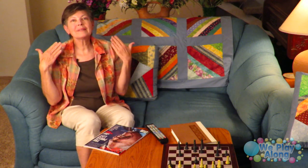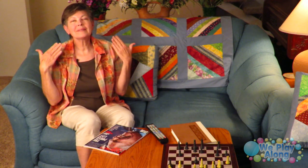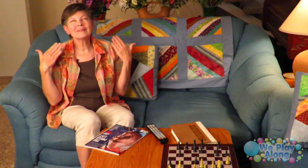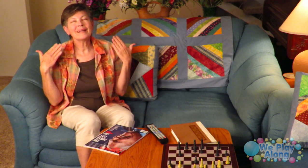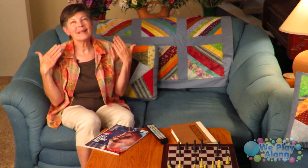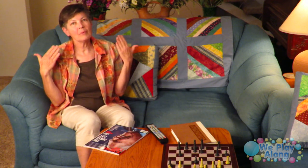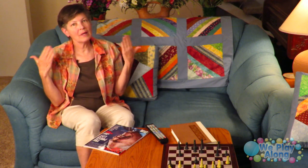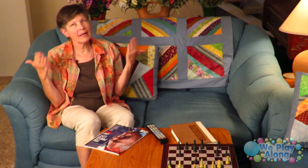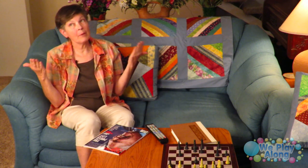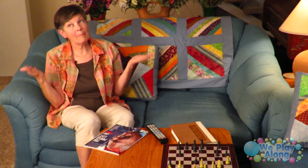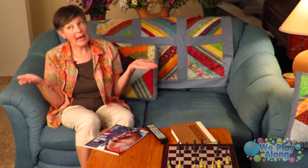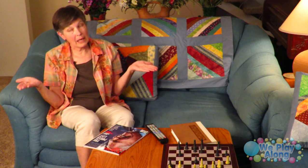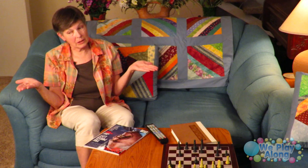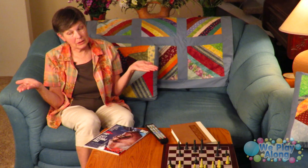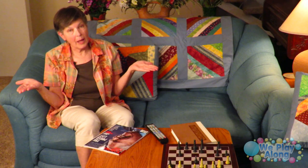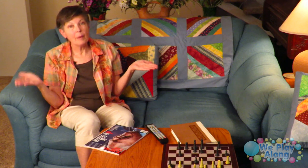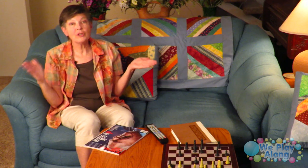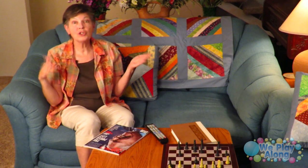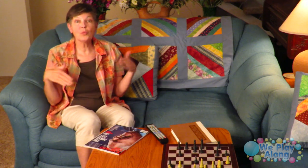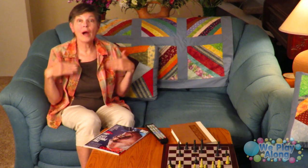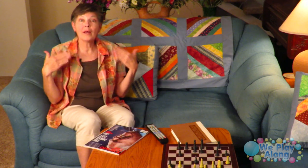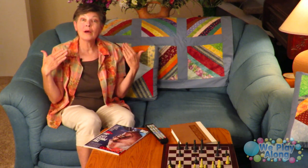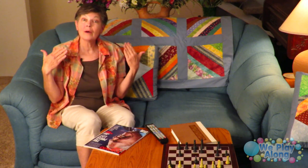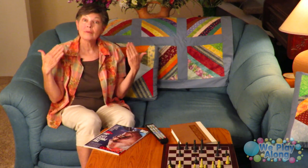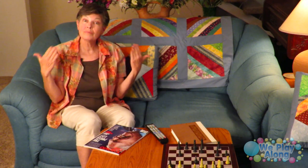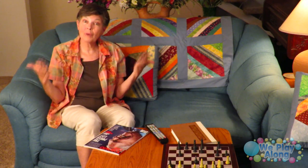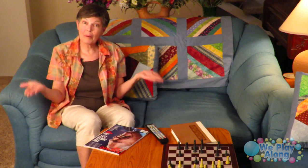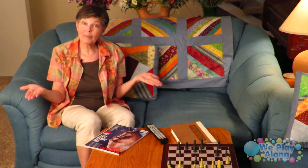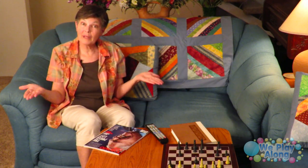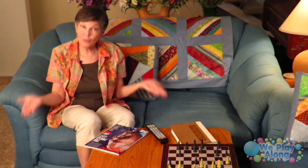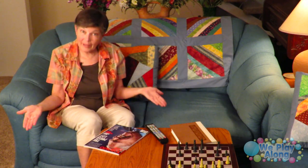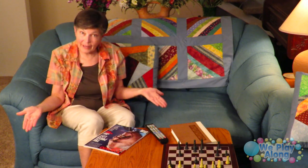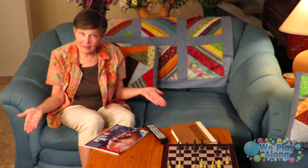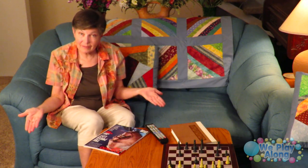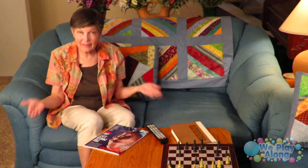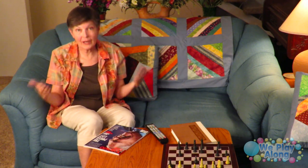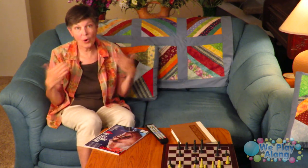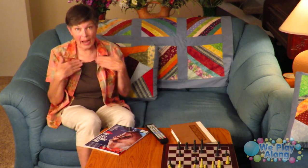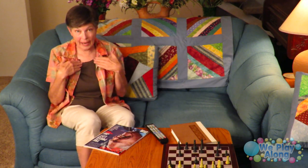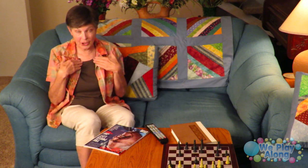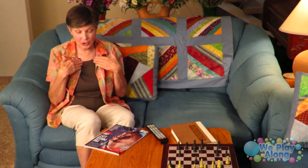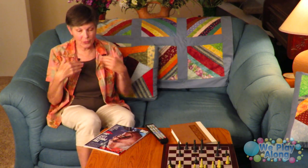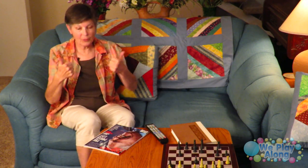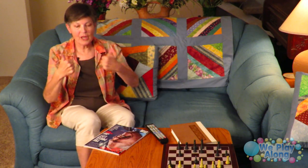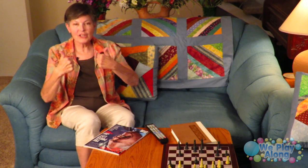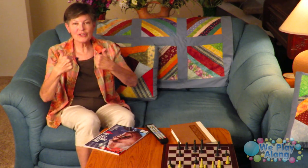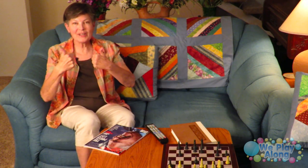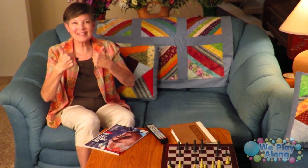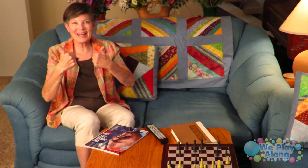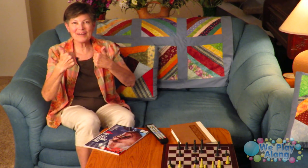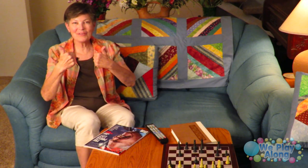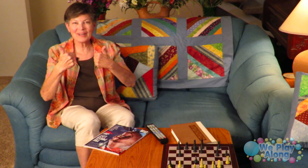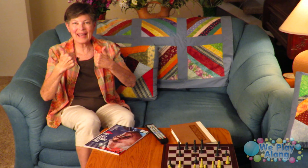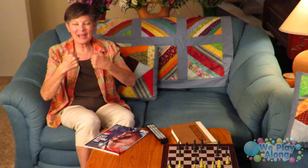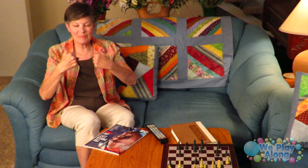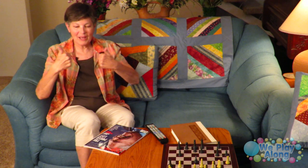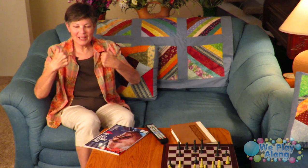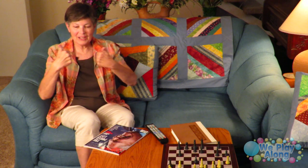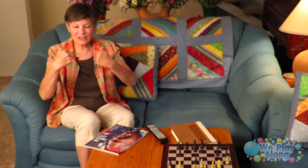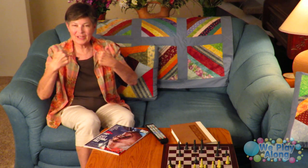not really like a battle but you want to probably win I know I do so the sign for game is you